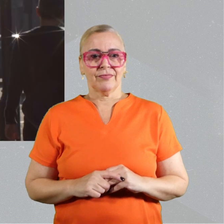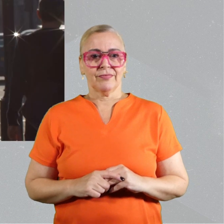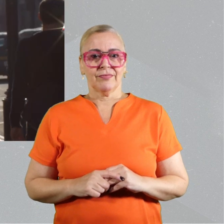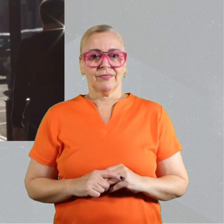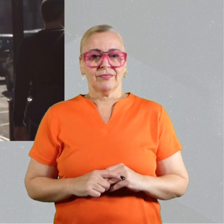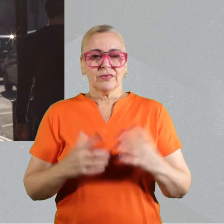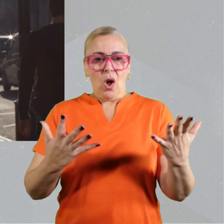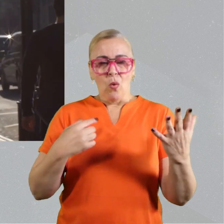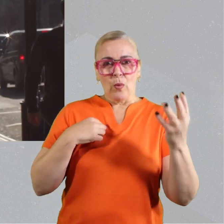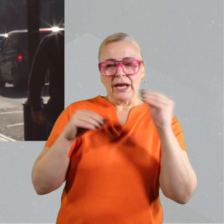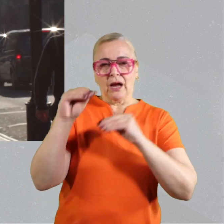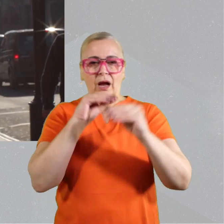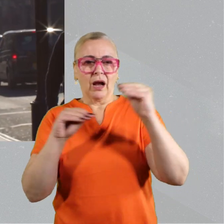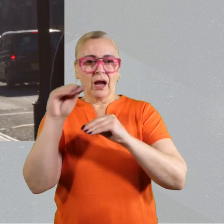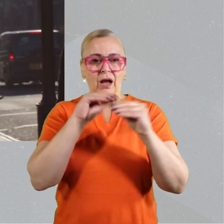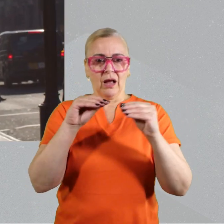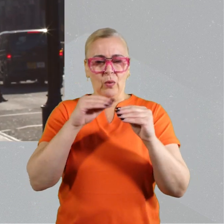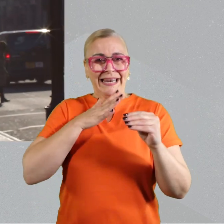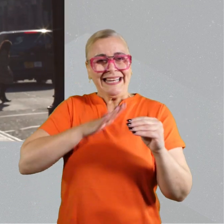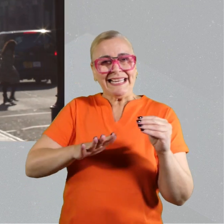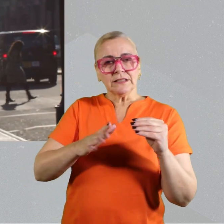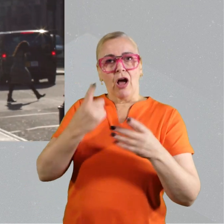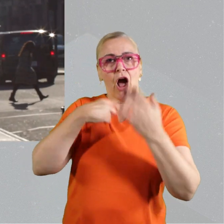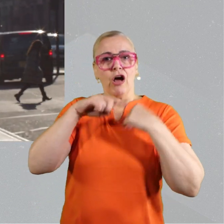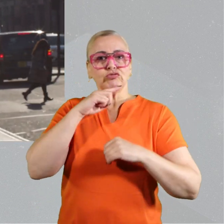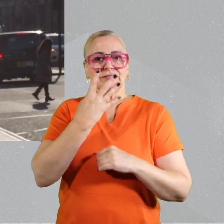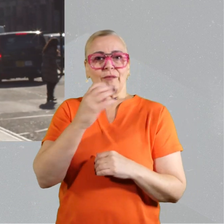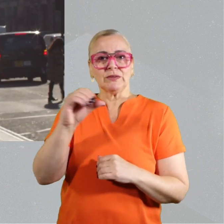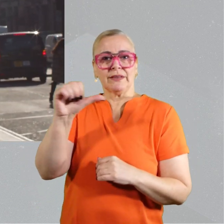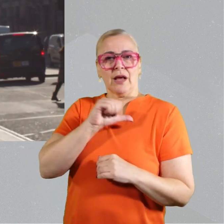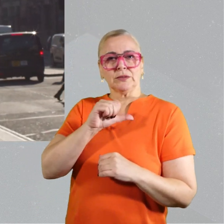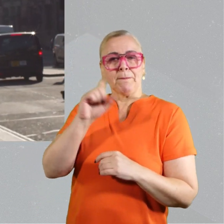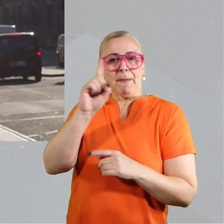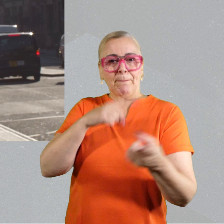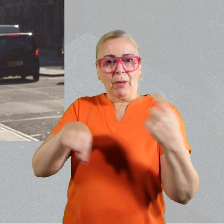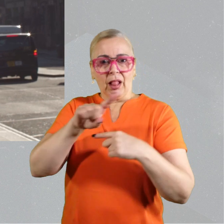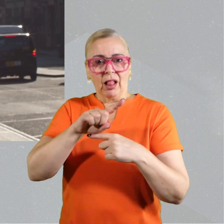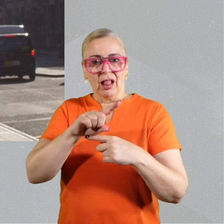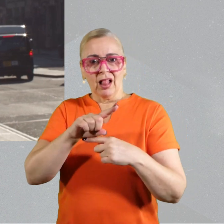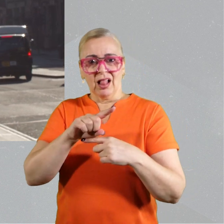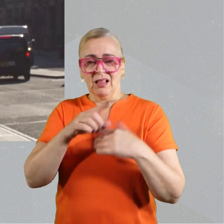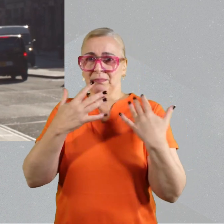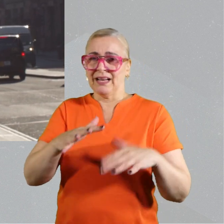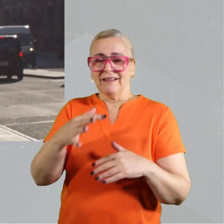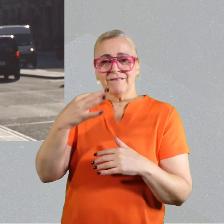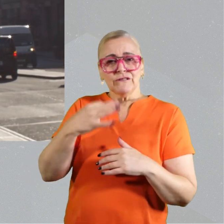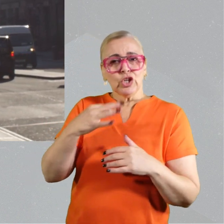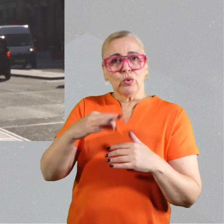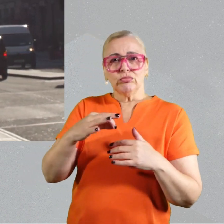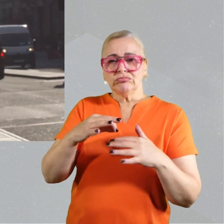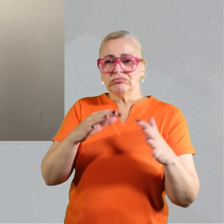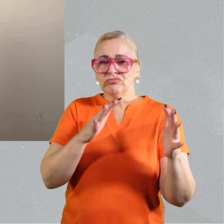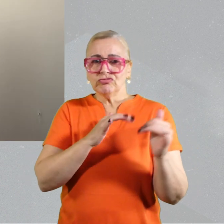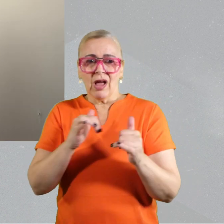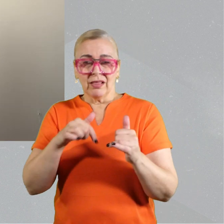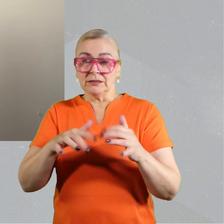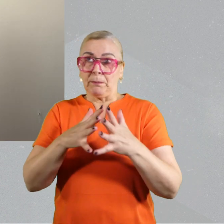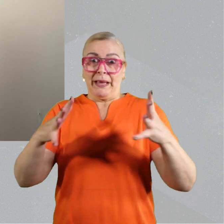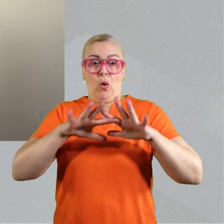So we calculated that we needed 140,000 people. But there have been very few trials of this sort of scale ever in the